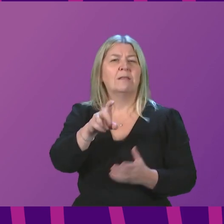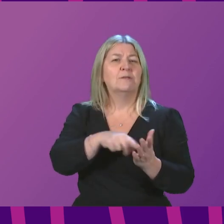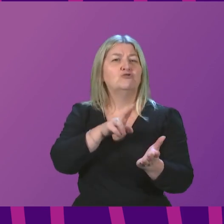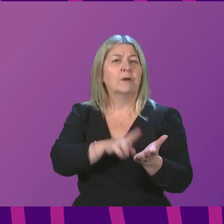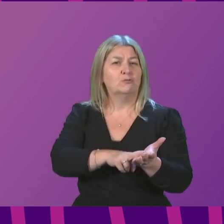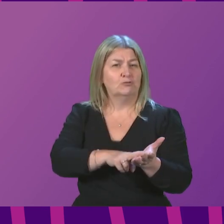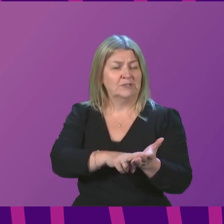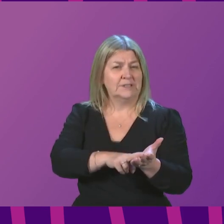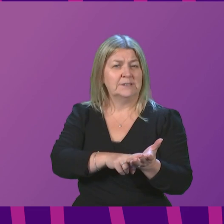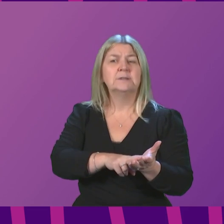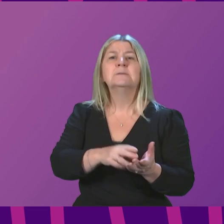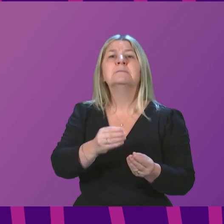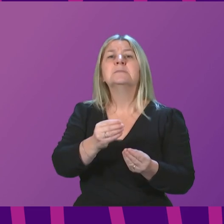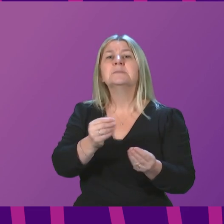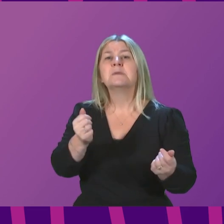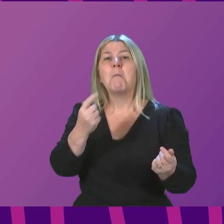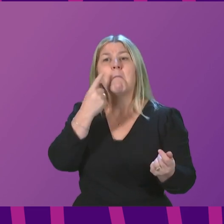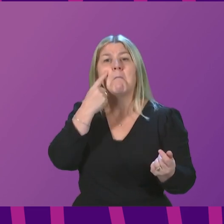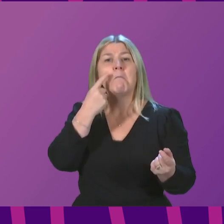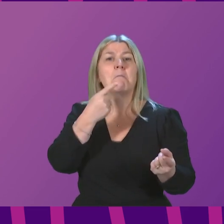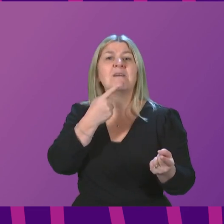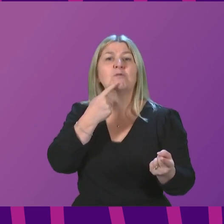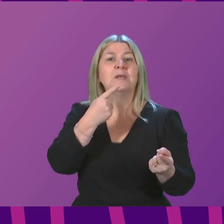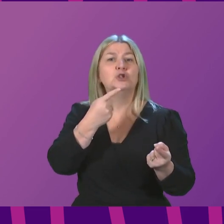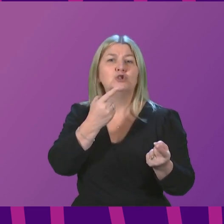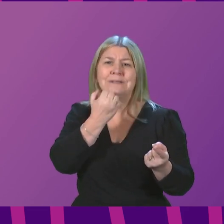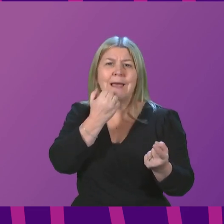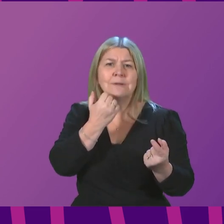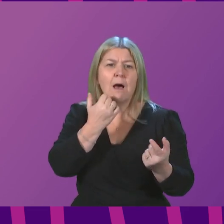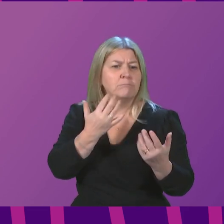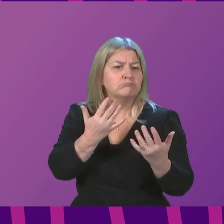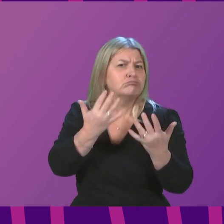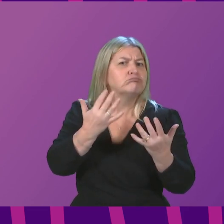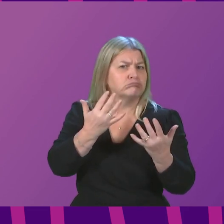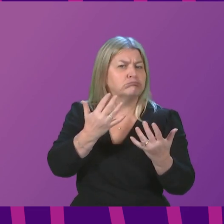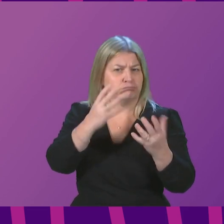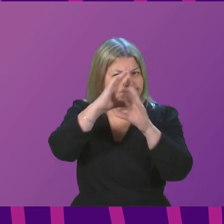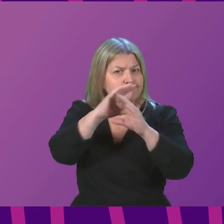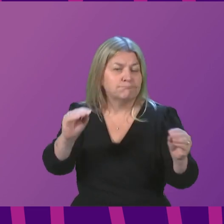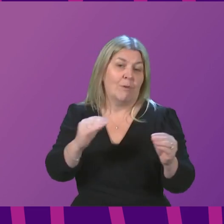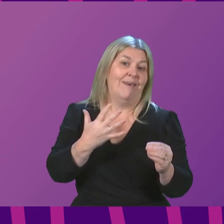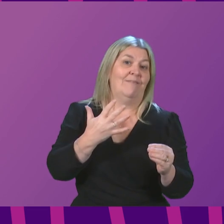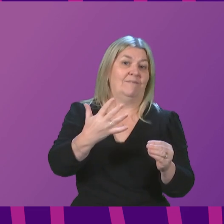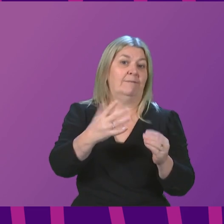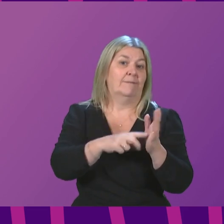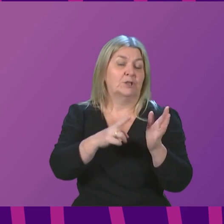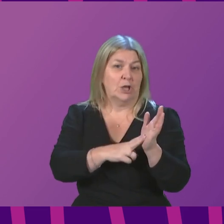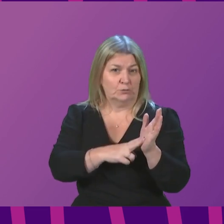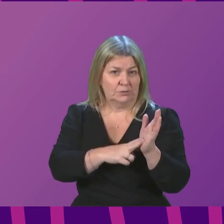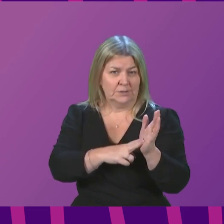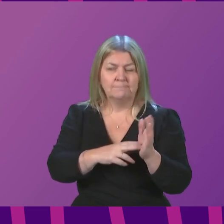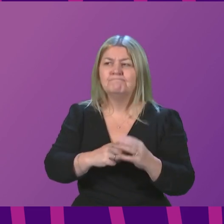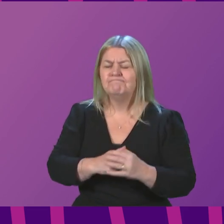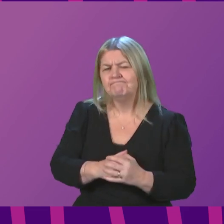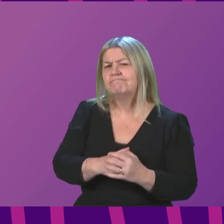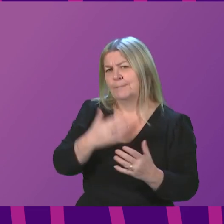cases is potentially being announced as early as 5 January. I know the First Minister will not have underestimated the effect of